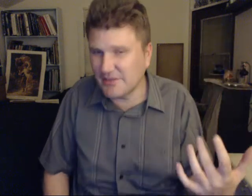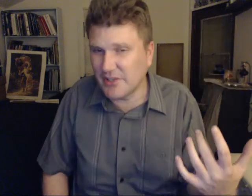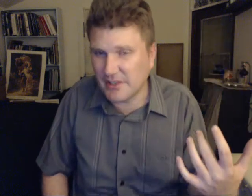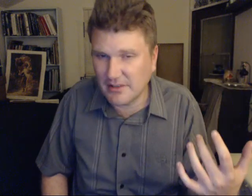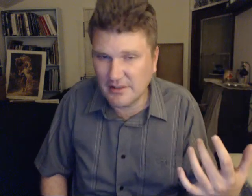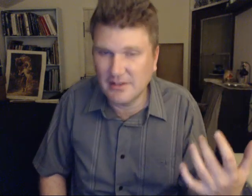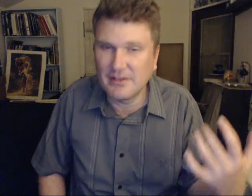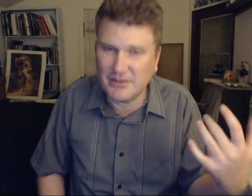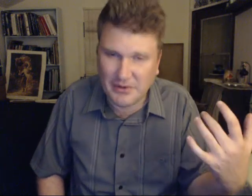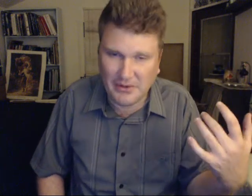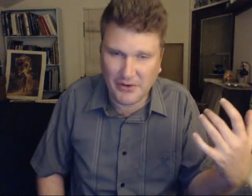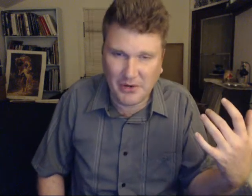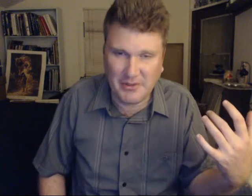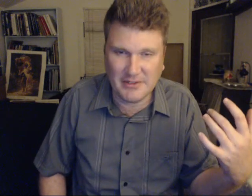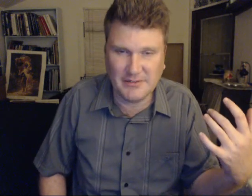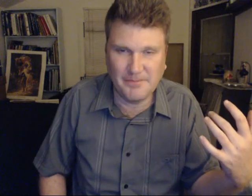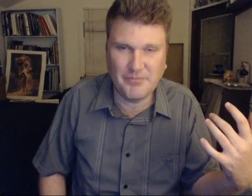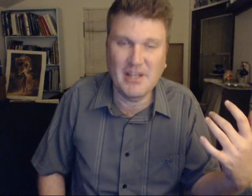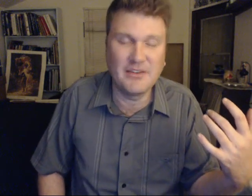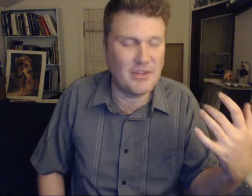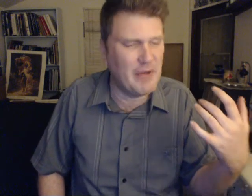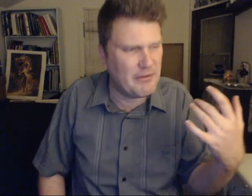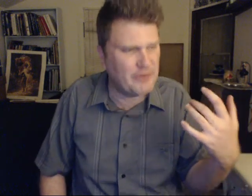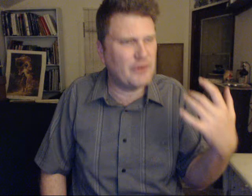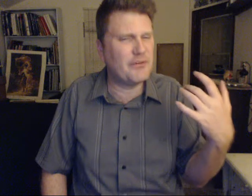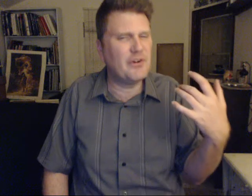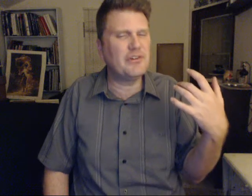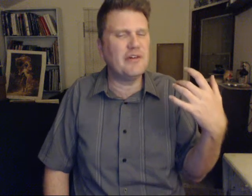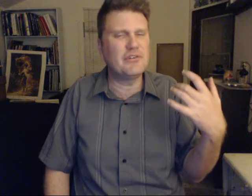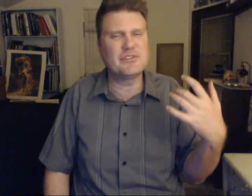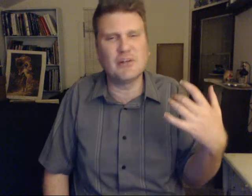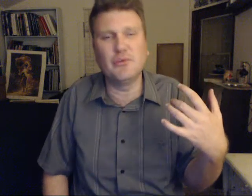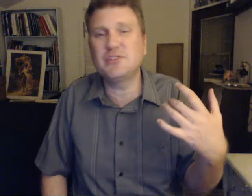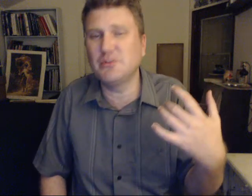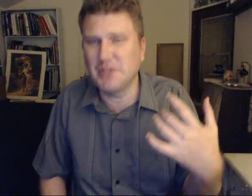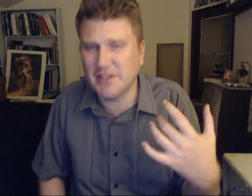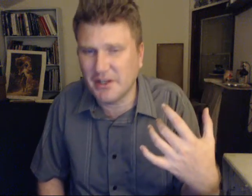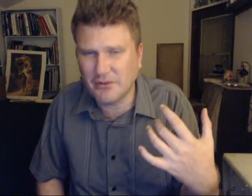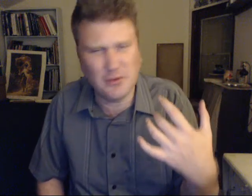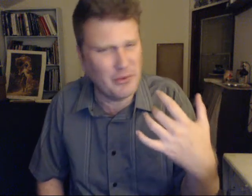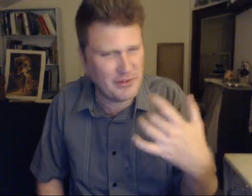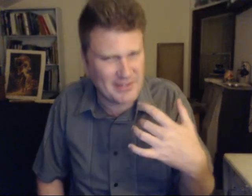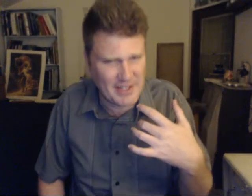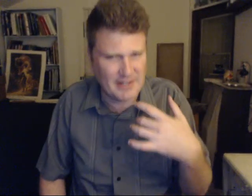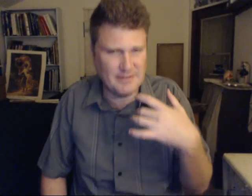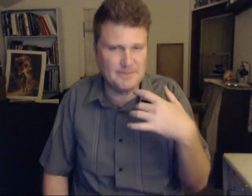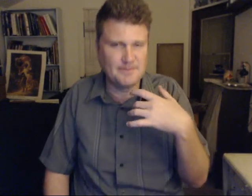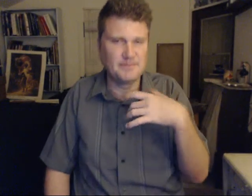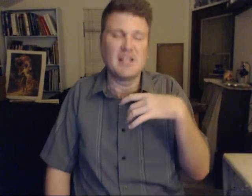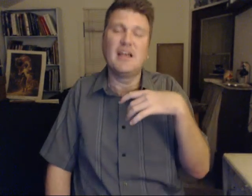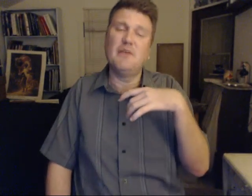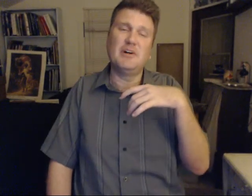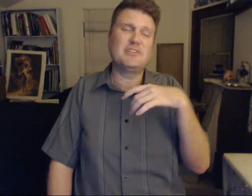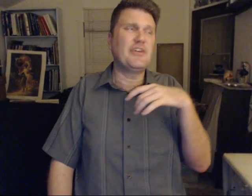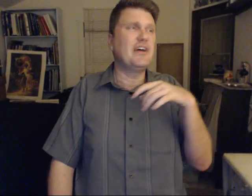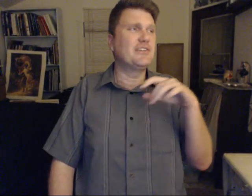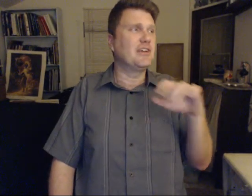to their environment. Some have fear for your devil, some wish to be the devil, you understand. And much of that is an